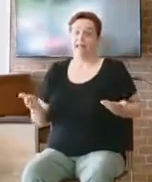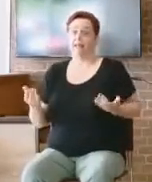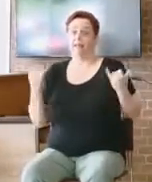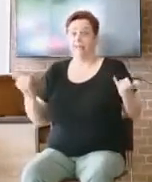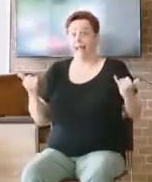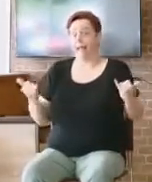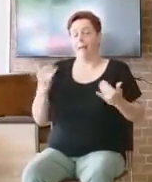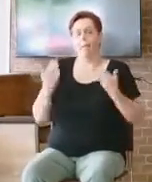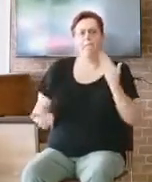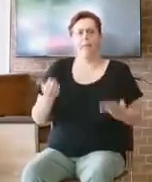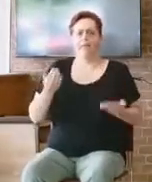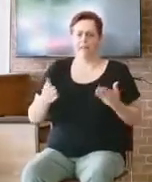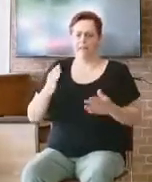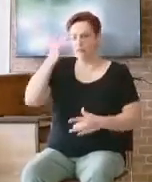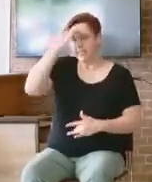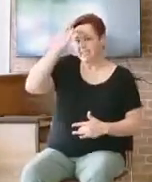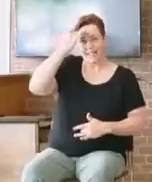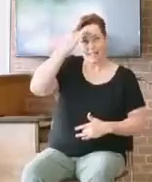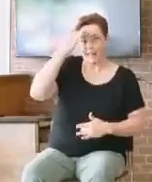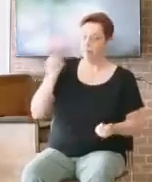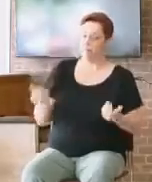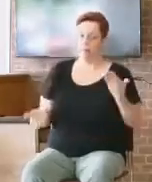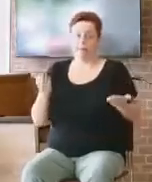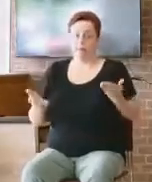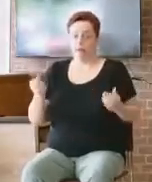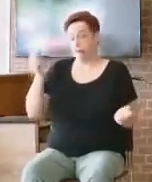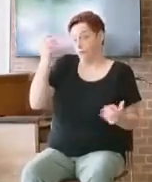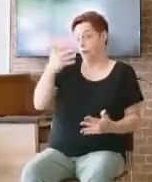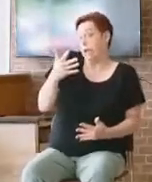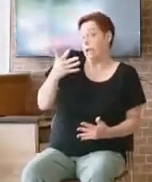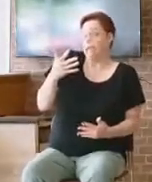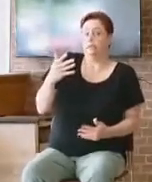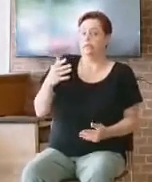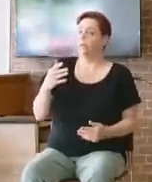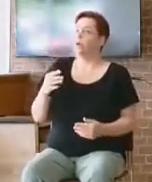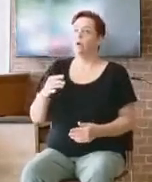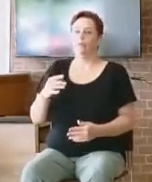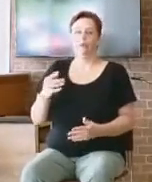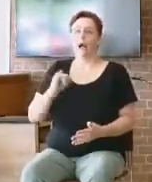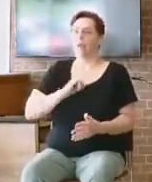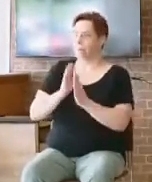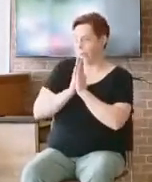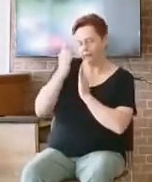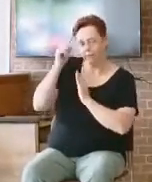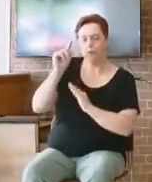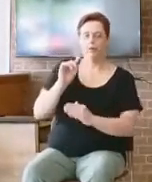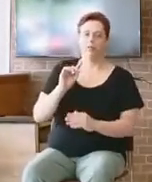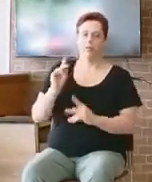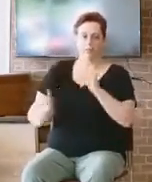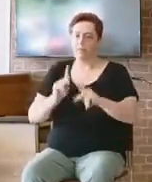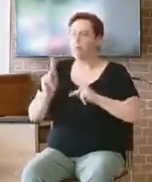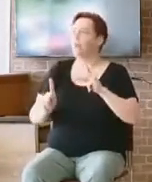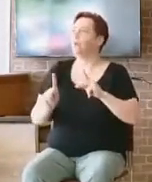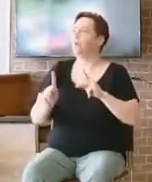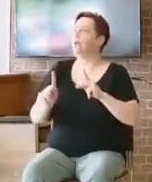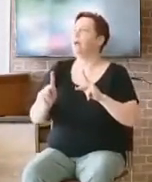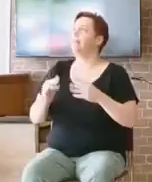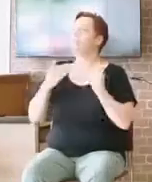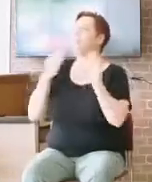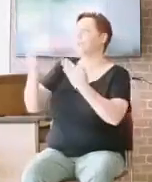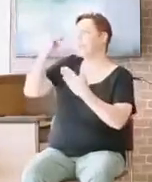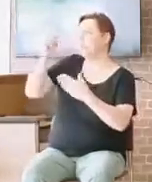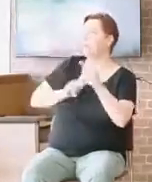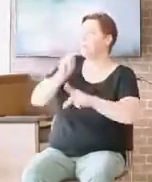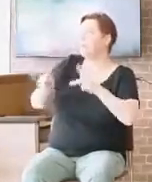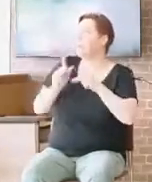want to thank you for the people that I've shown today, the people that want to just come here and worship you and hear your word. God, I'm lifting my mind